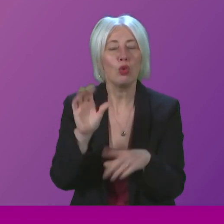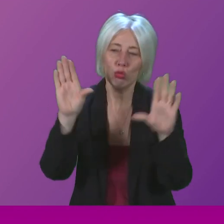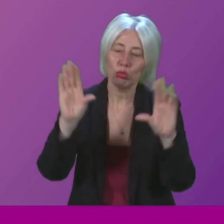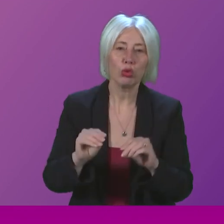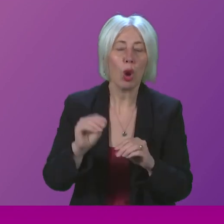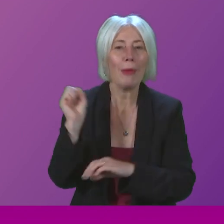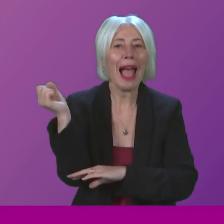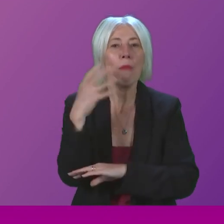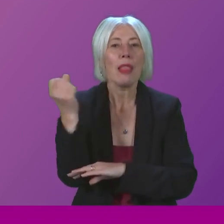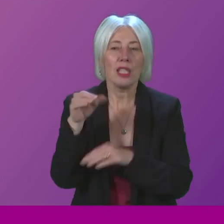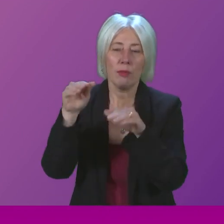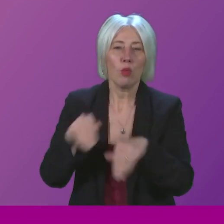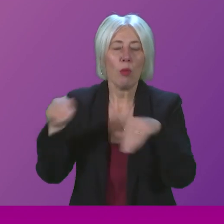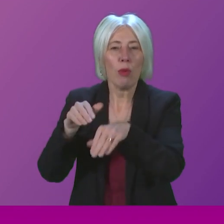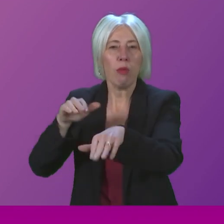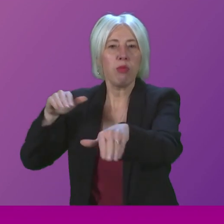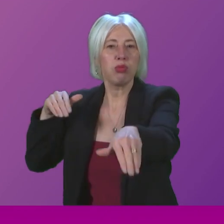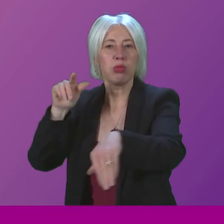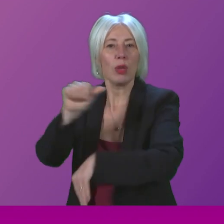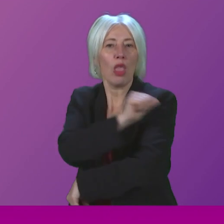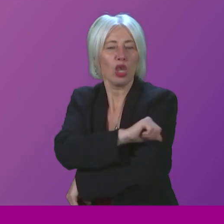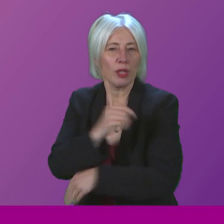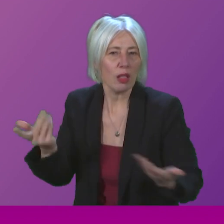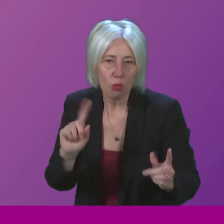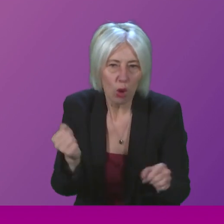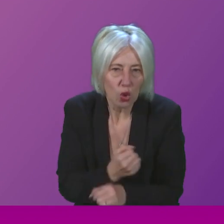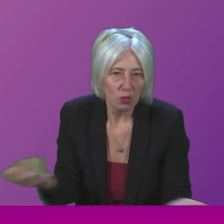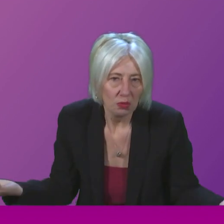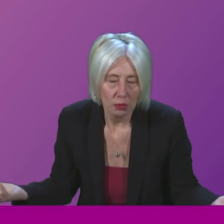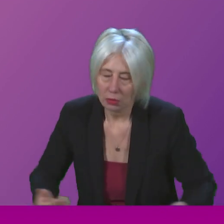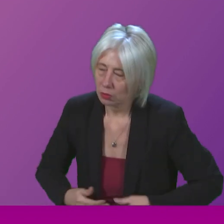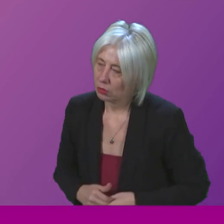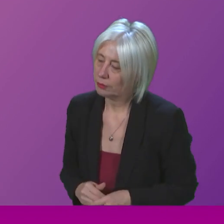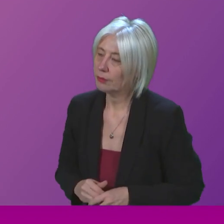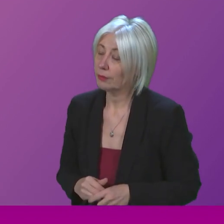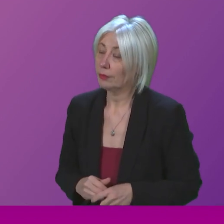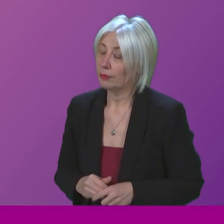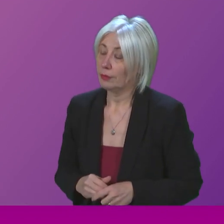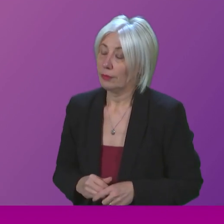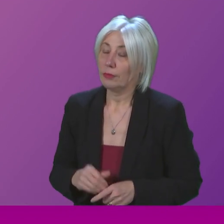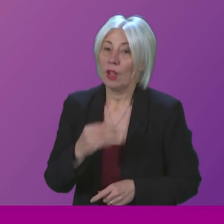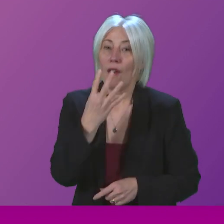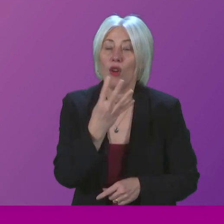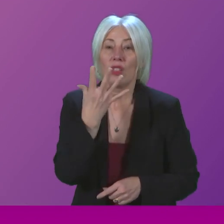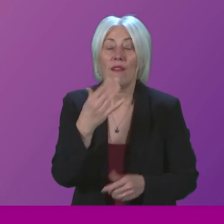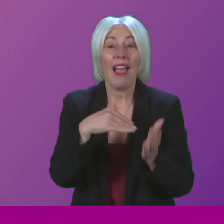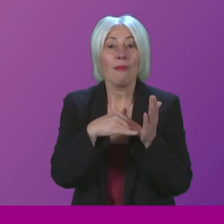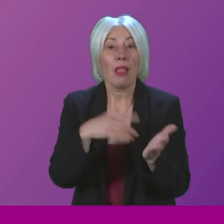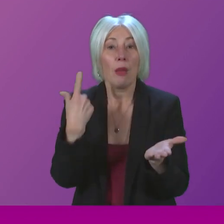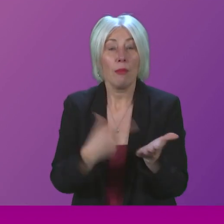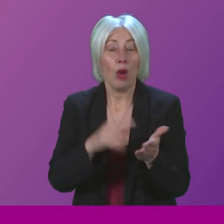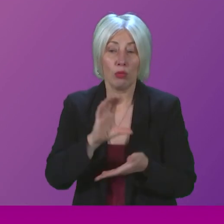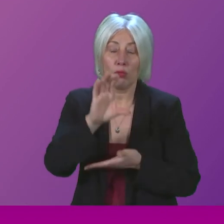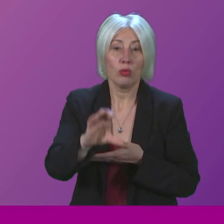held up outside hospitals? First Minister. Well, of course, £45 million for the Scottish